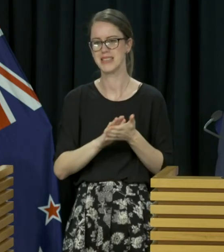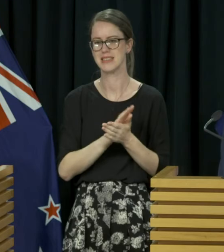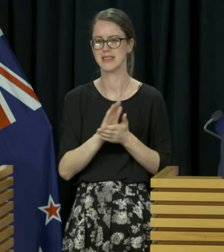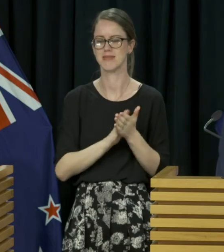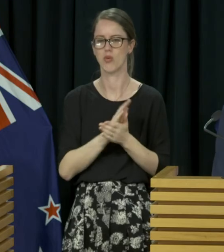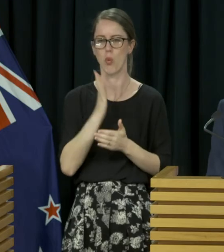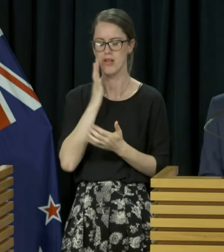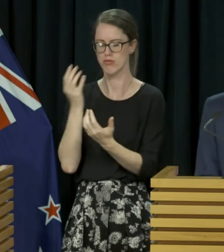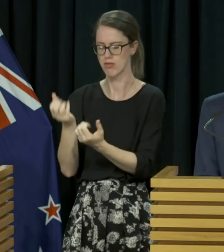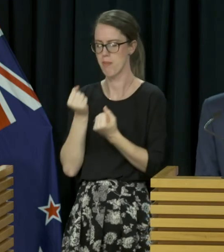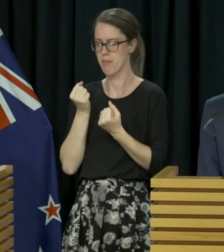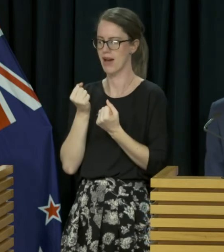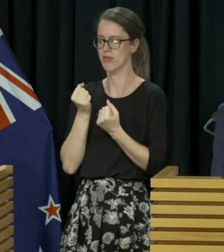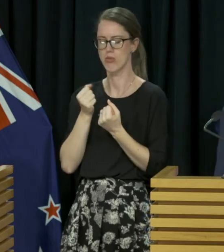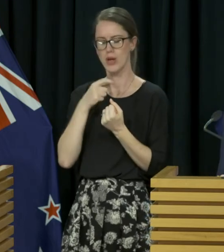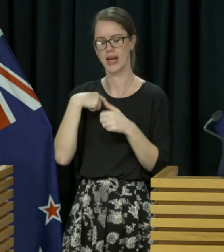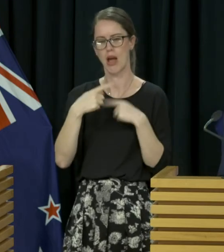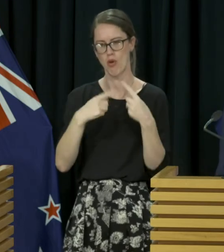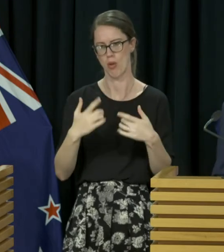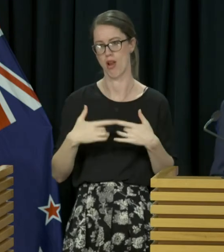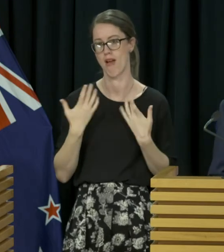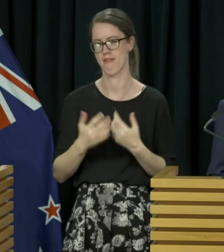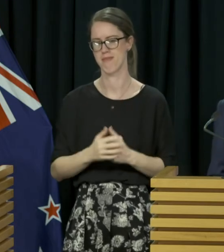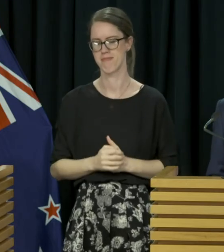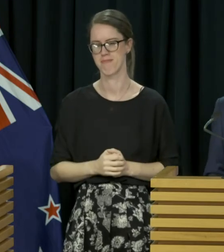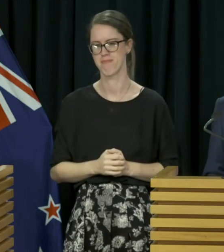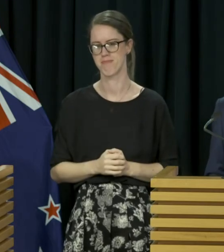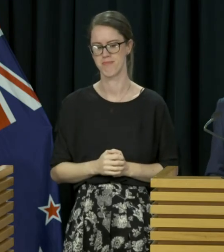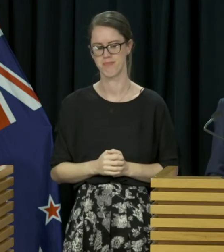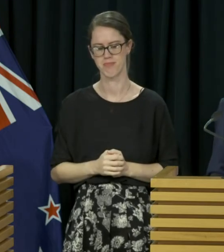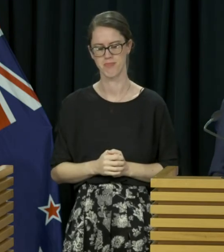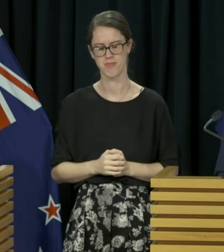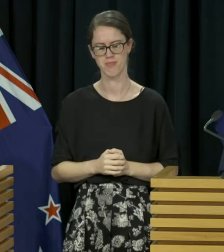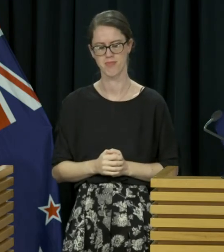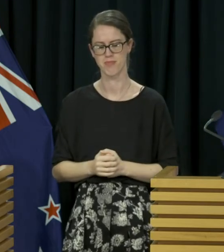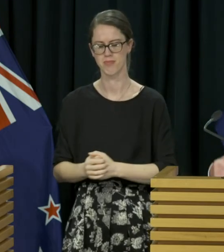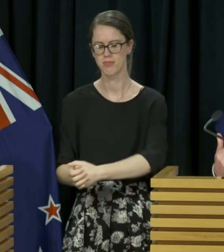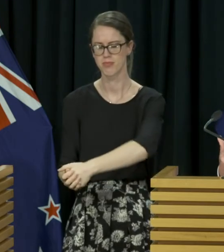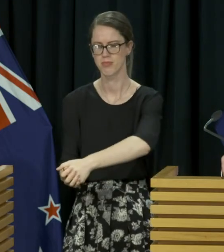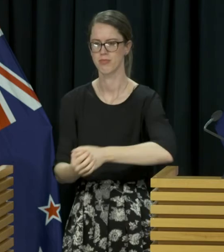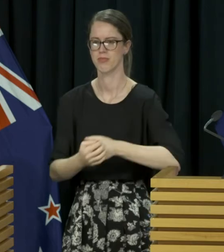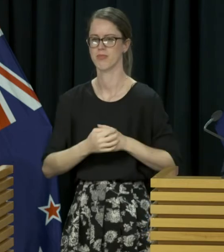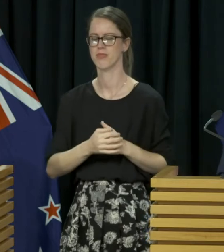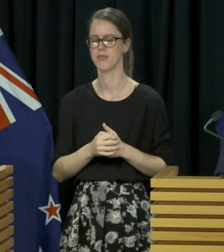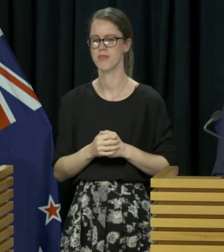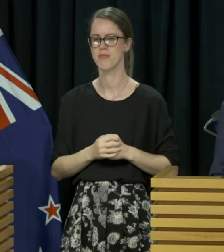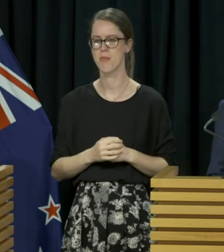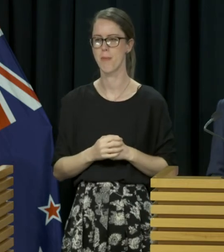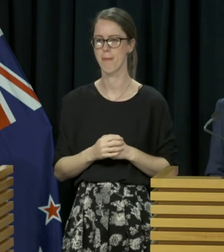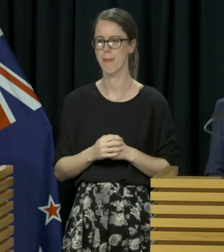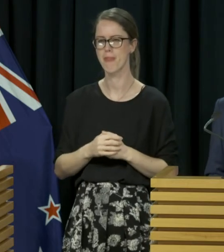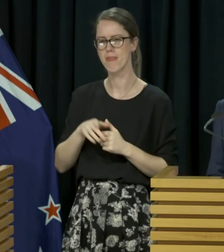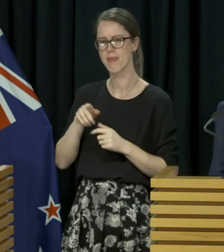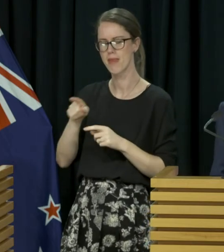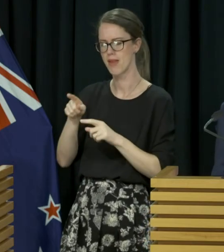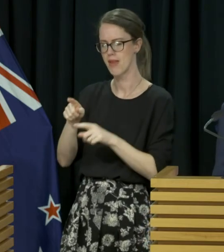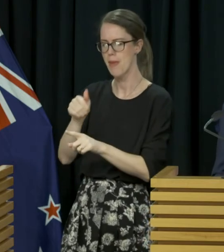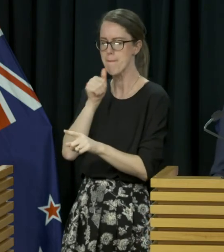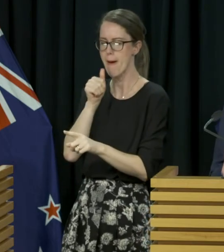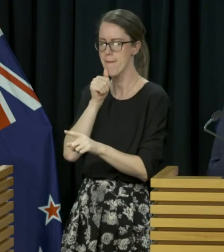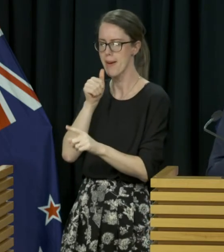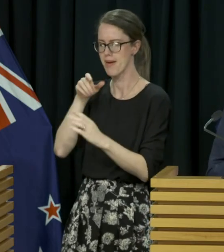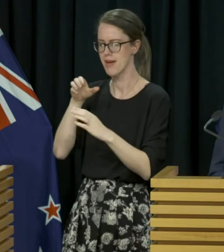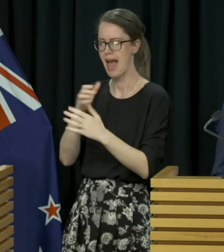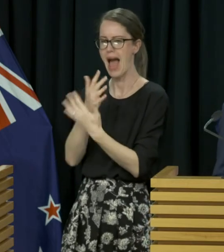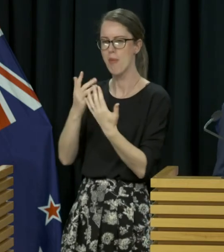as possible to their weekend plans. We've had a look at the data that was sent out from the push notification to